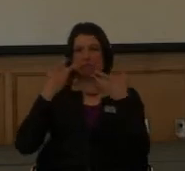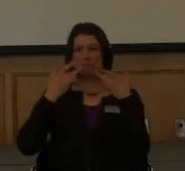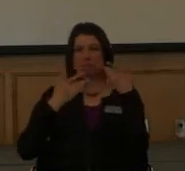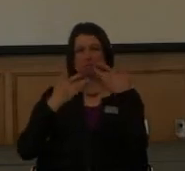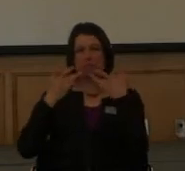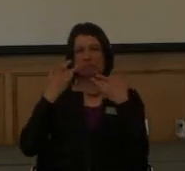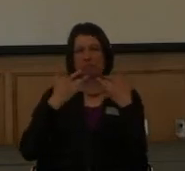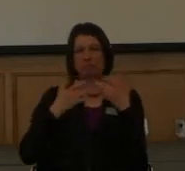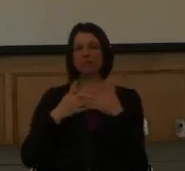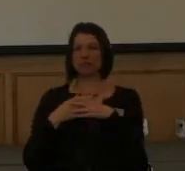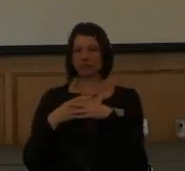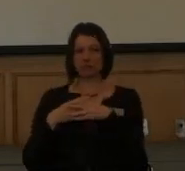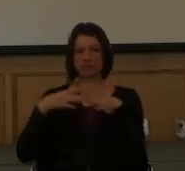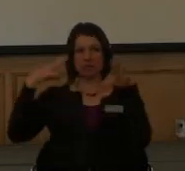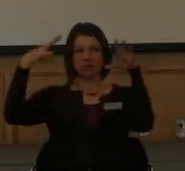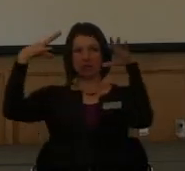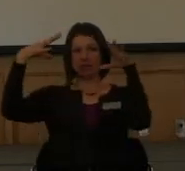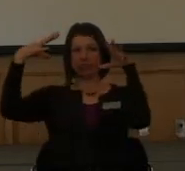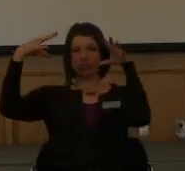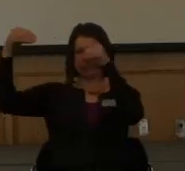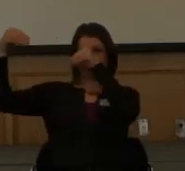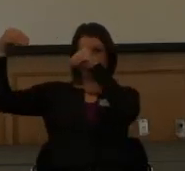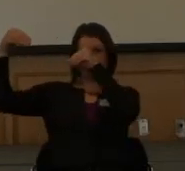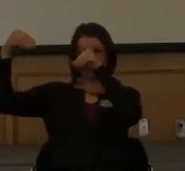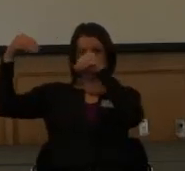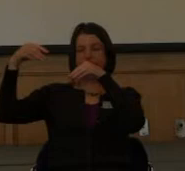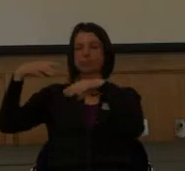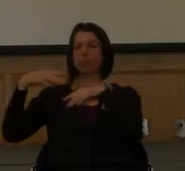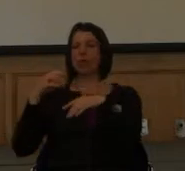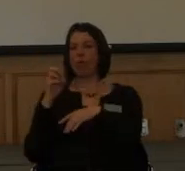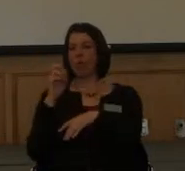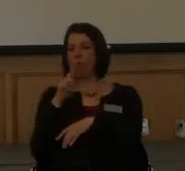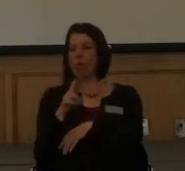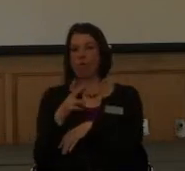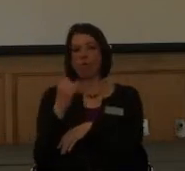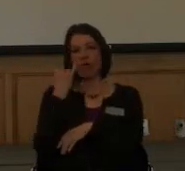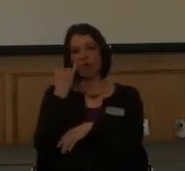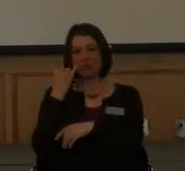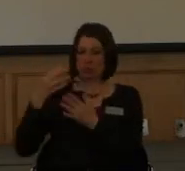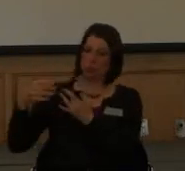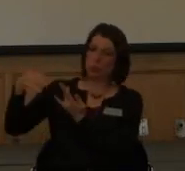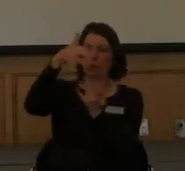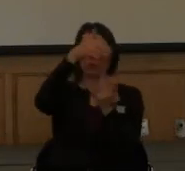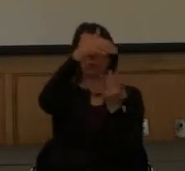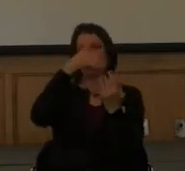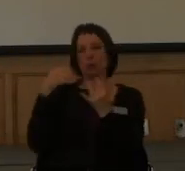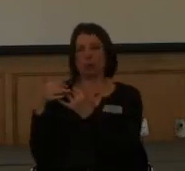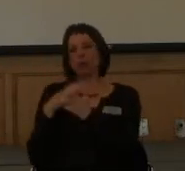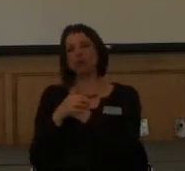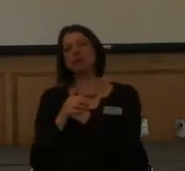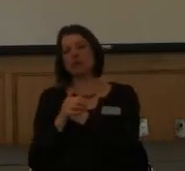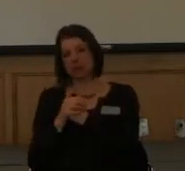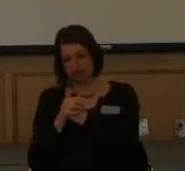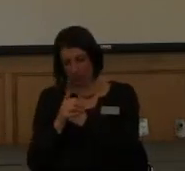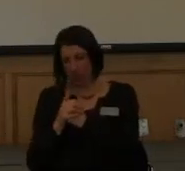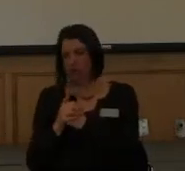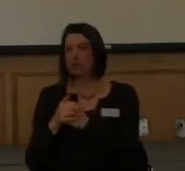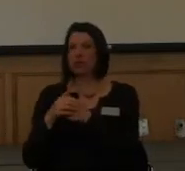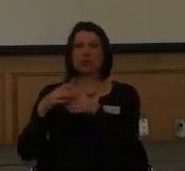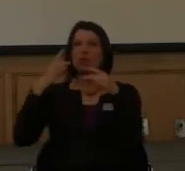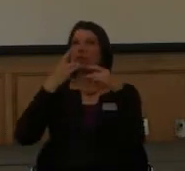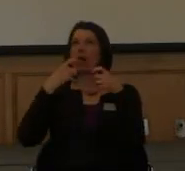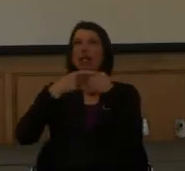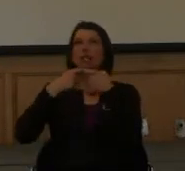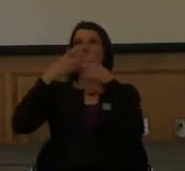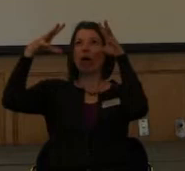It would, it would go out a lot. And so, or especially if had a storm come through it. And, you know, electricity went